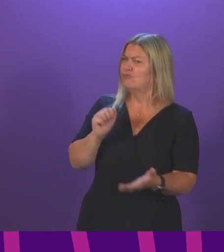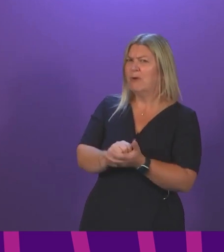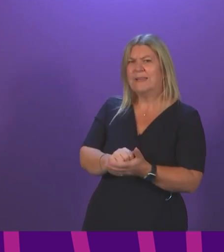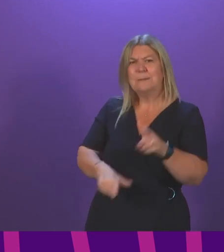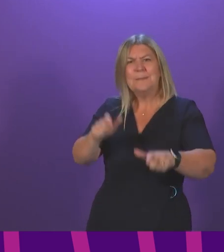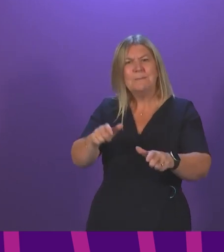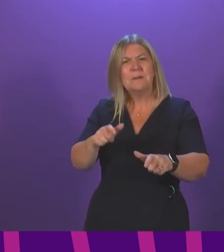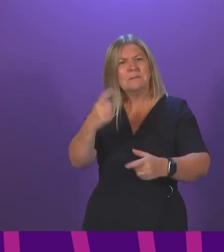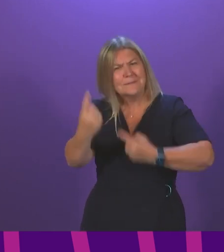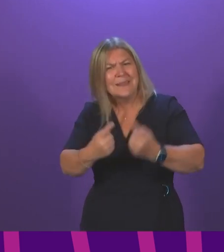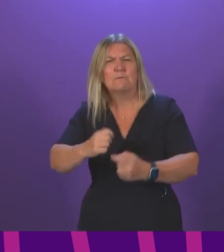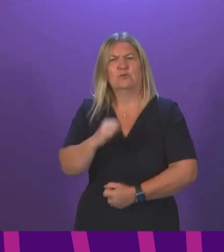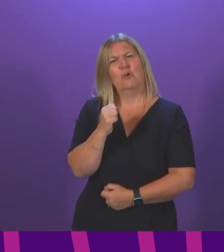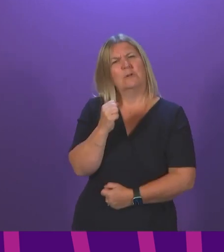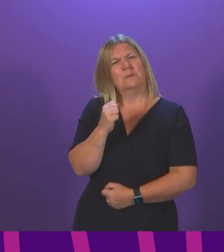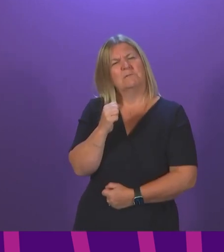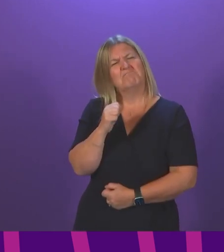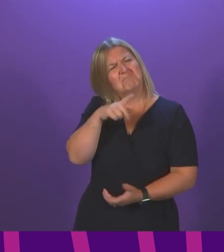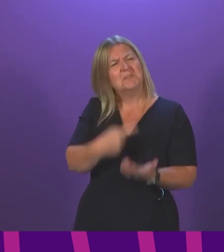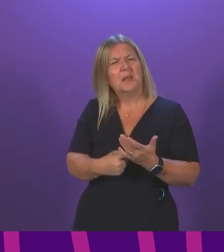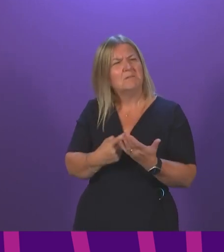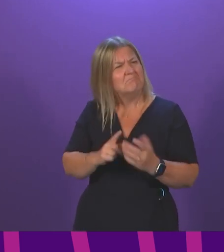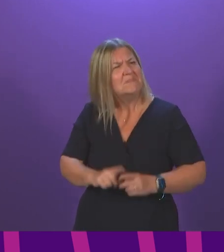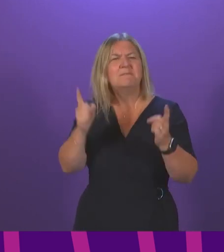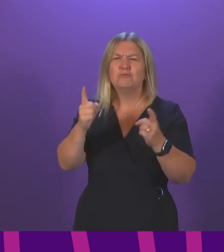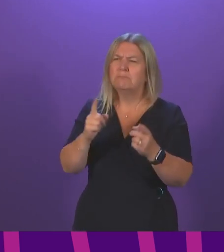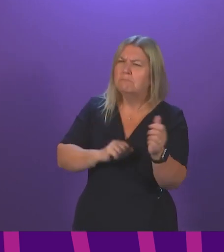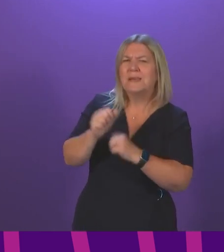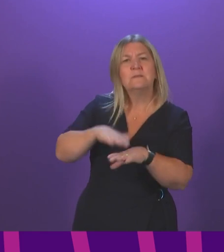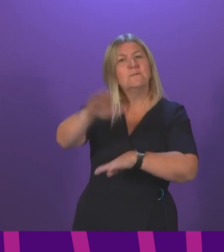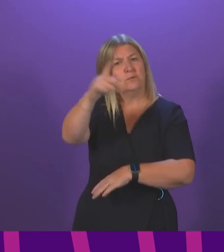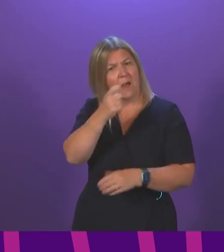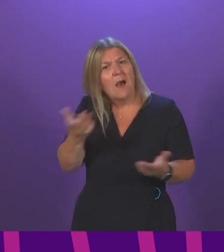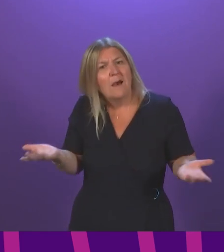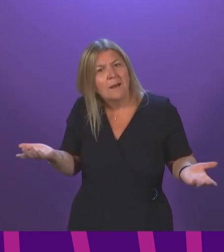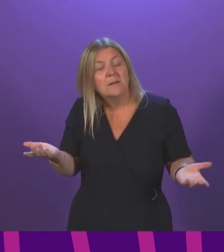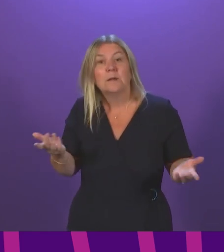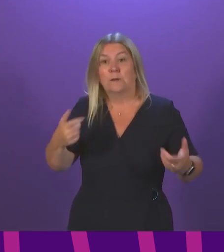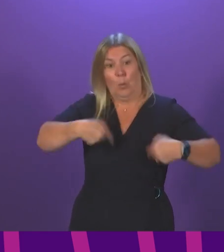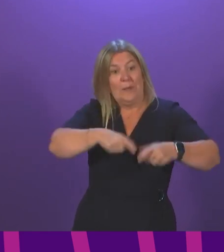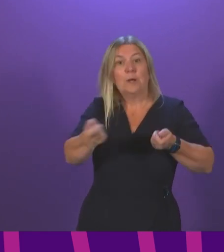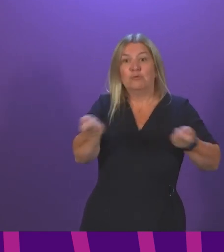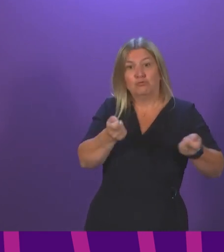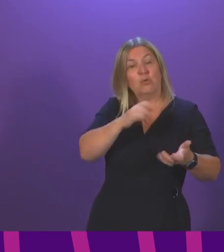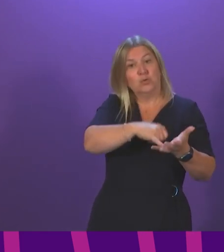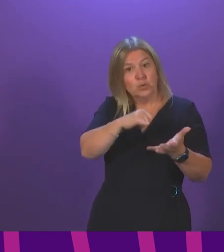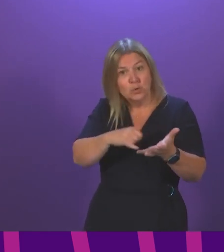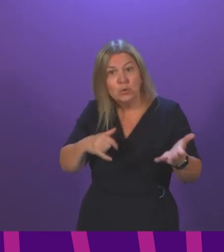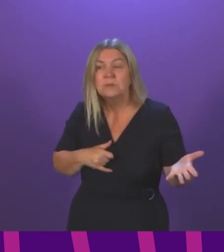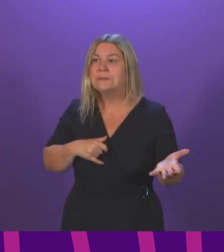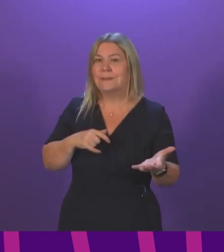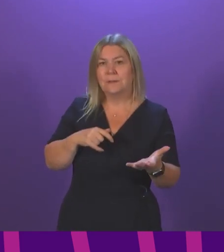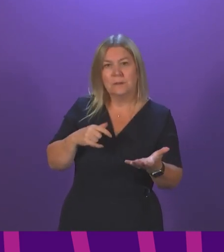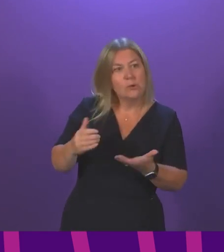opportunity to choose a different future, to choose a better future, where we take control over social security and how we raise our funds into